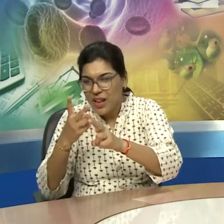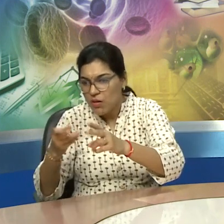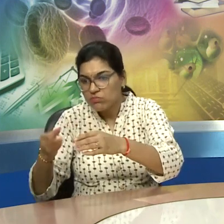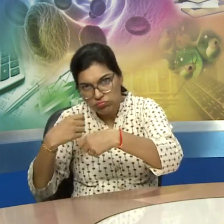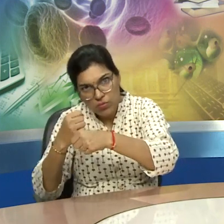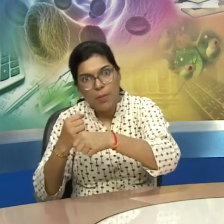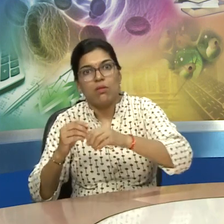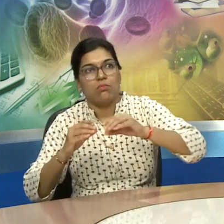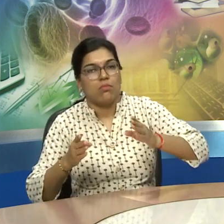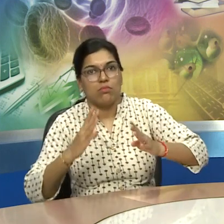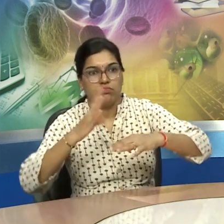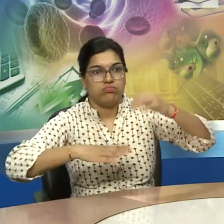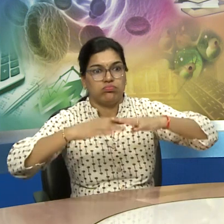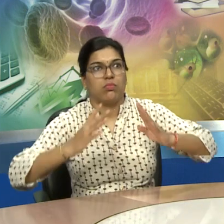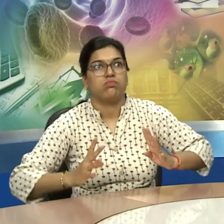this way we can say that now